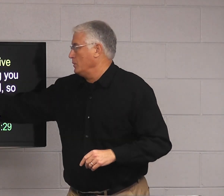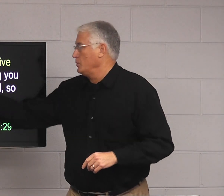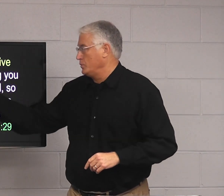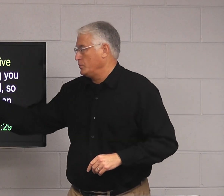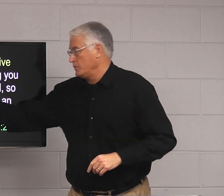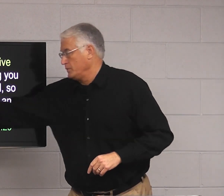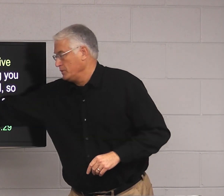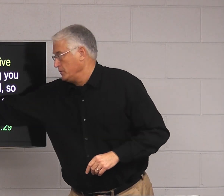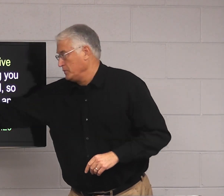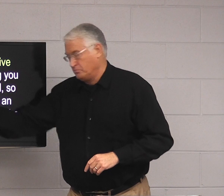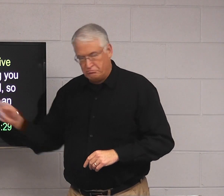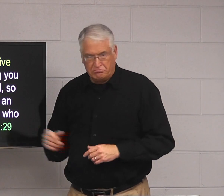To Ephesians 4.29.